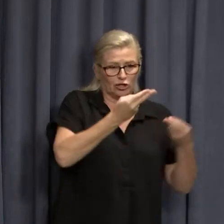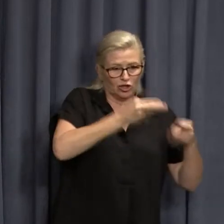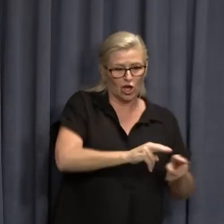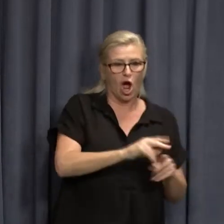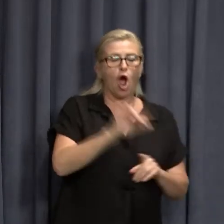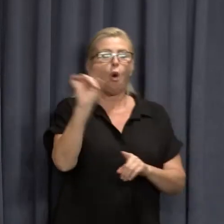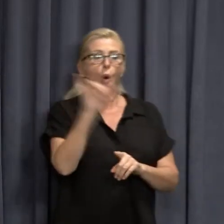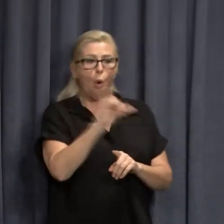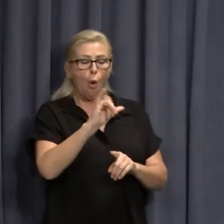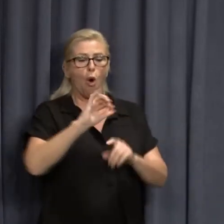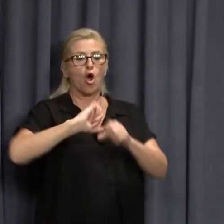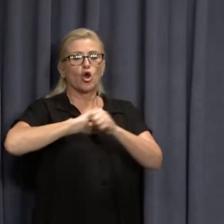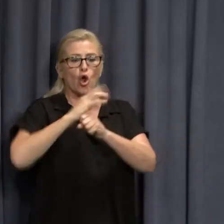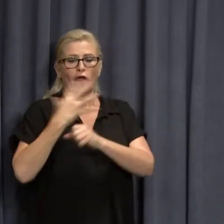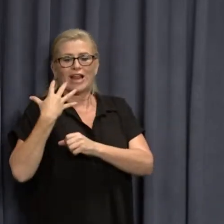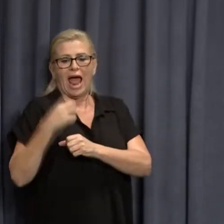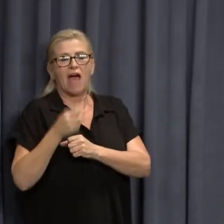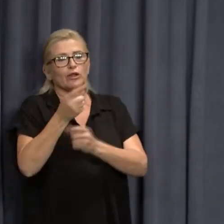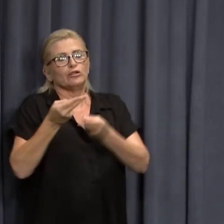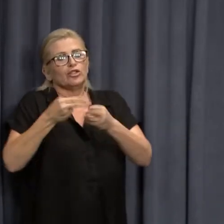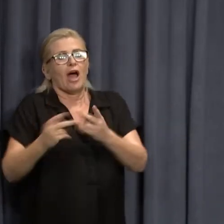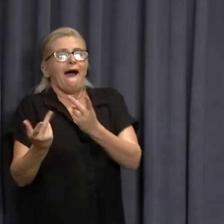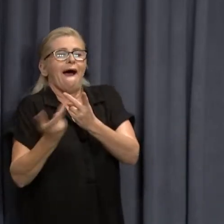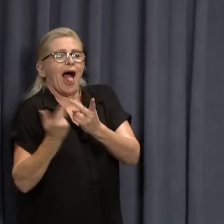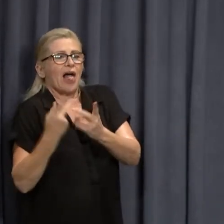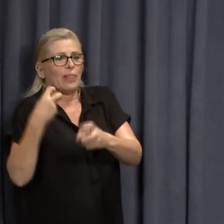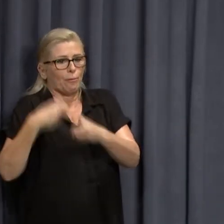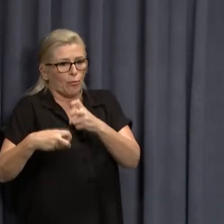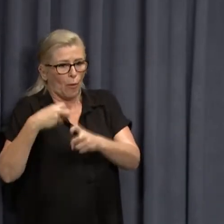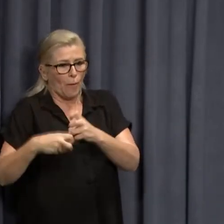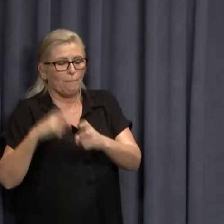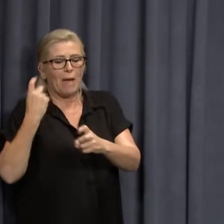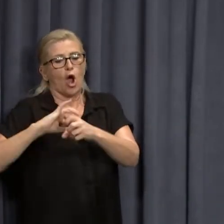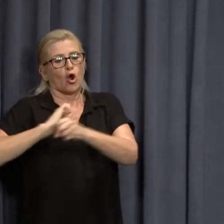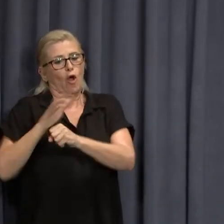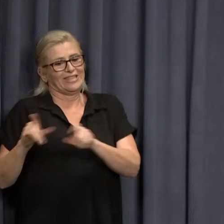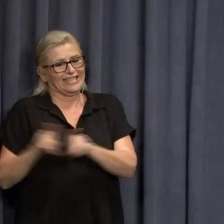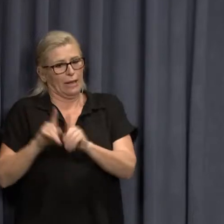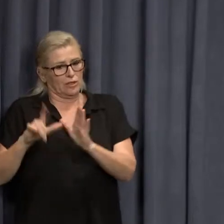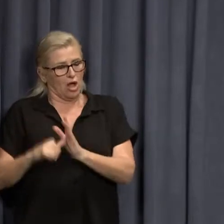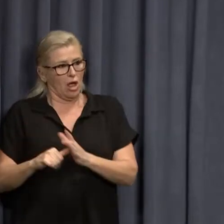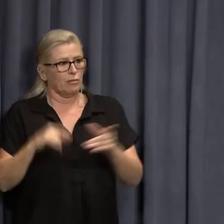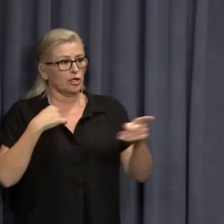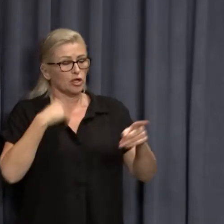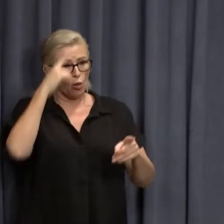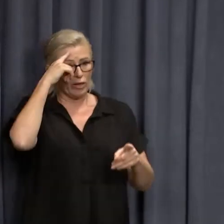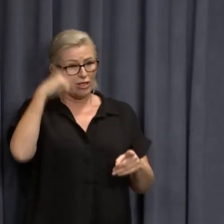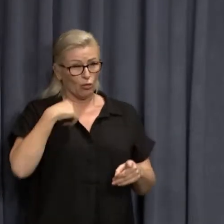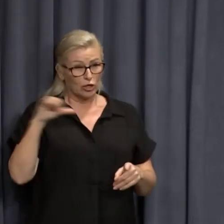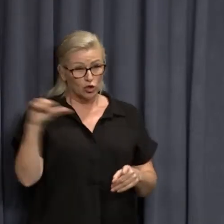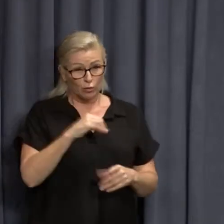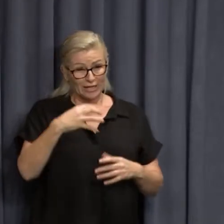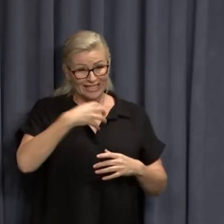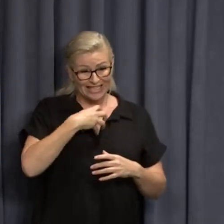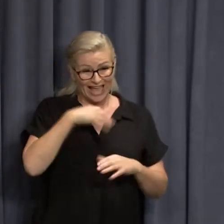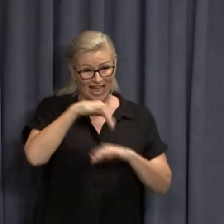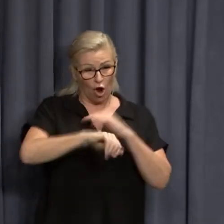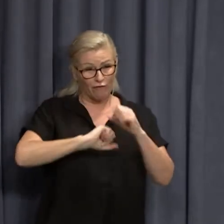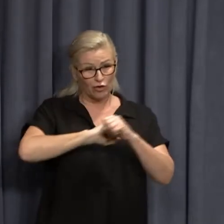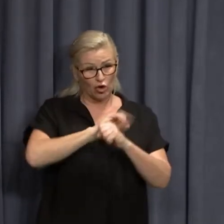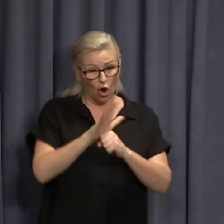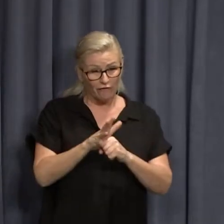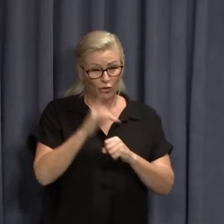So how would you convey to them that COVID is something, and Omicron particularly is saying we should actually be afraid of catching the rubbish?